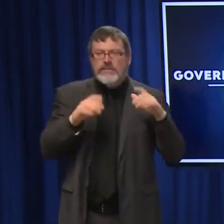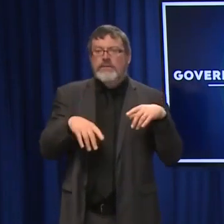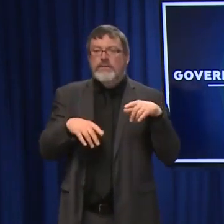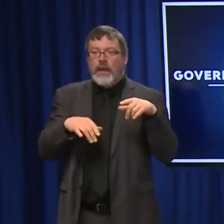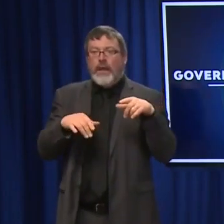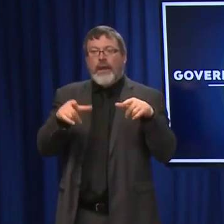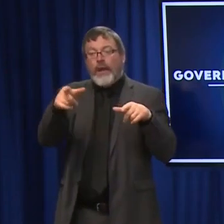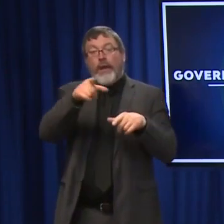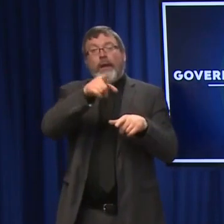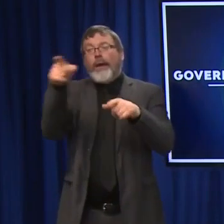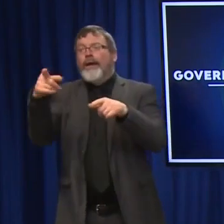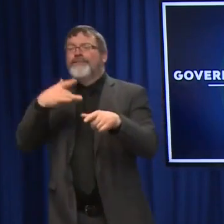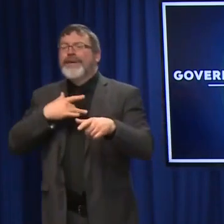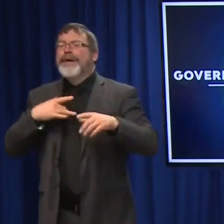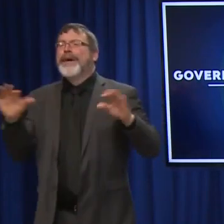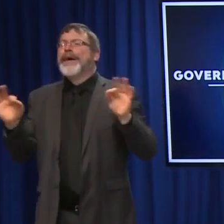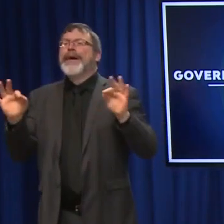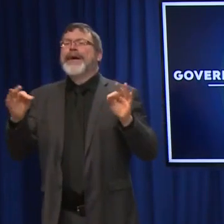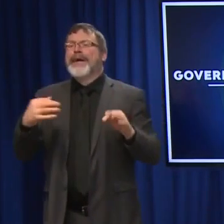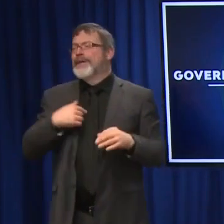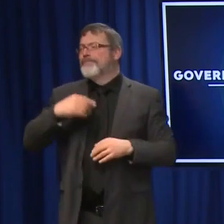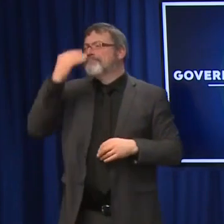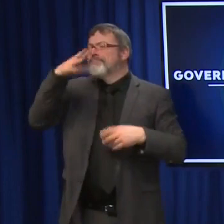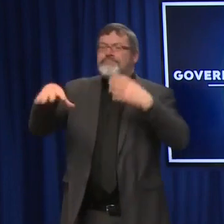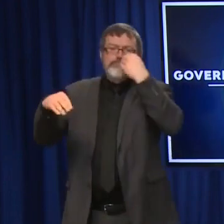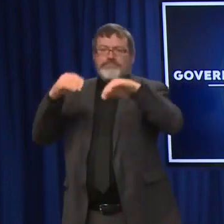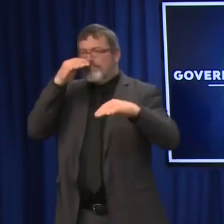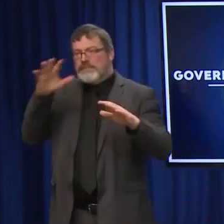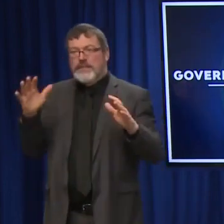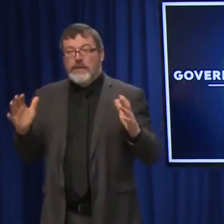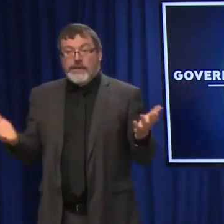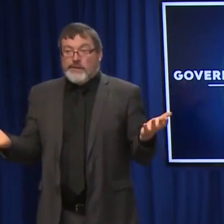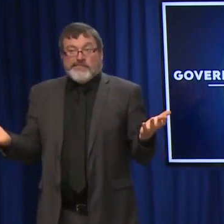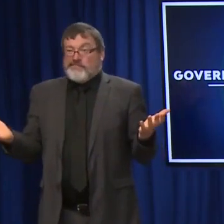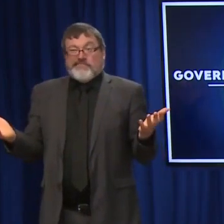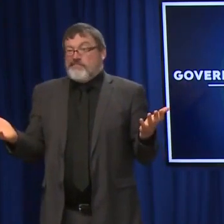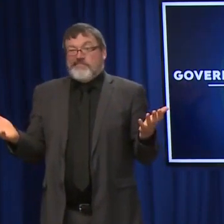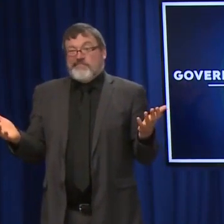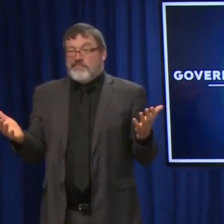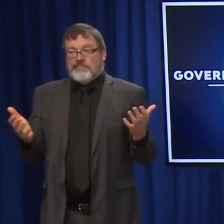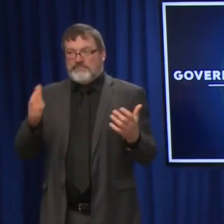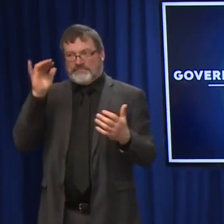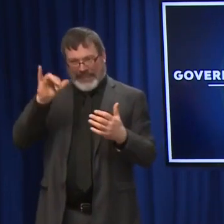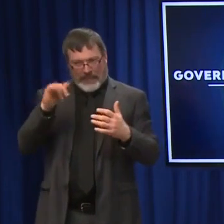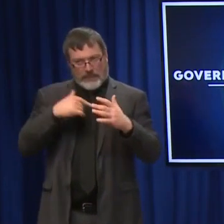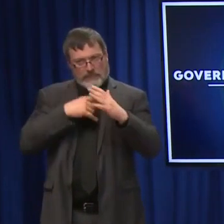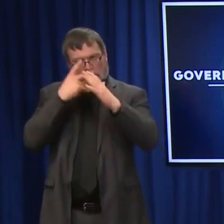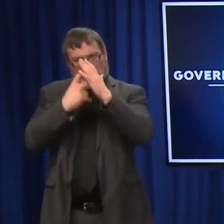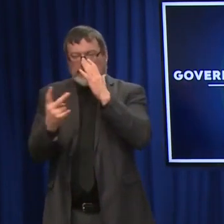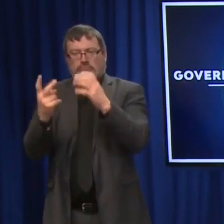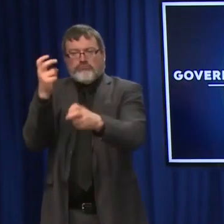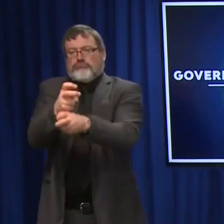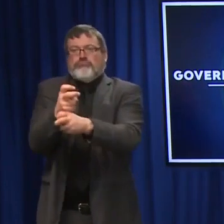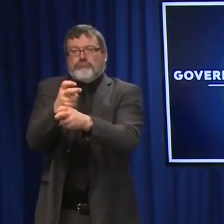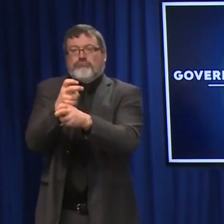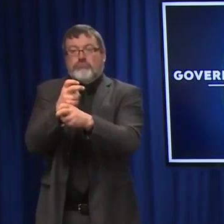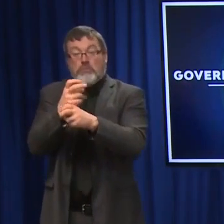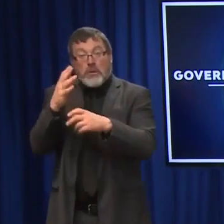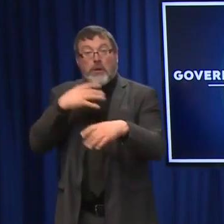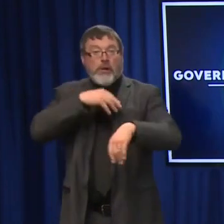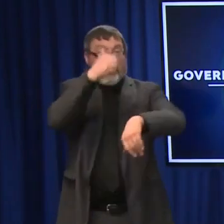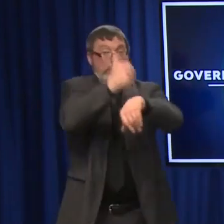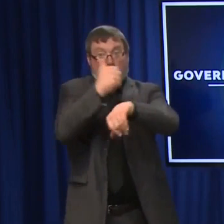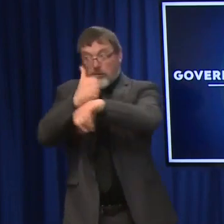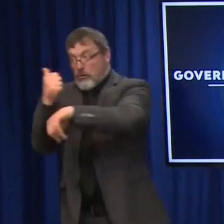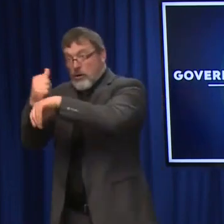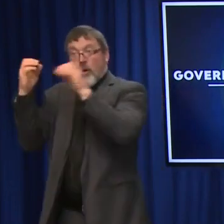flexibility so they can take advantage of this. But there's no real way to predict it. Our job is to open up more sites, right, so that hopefully none of them are